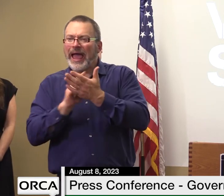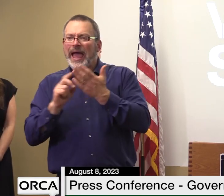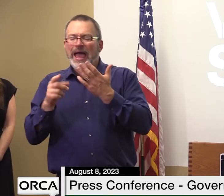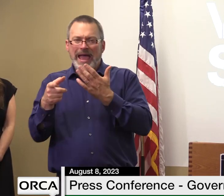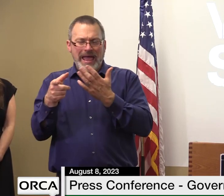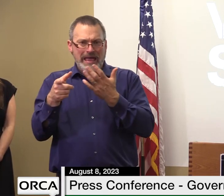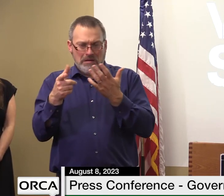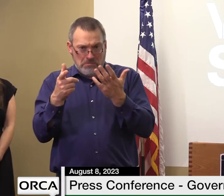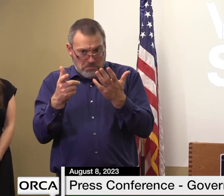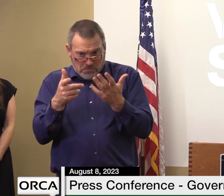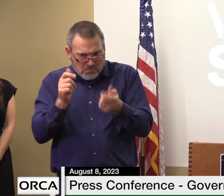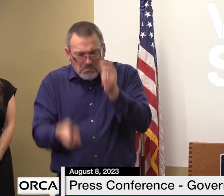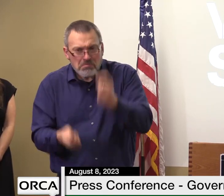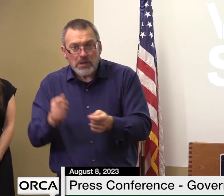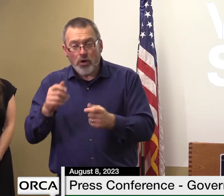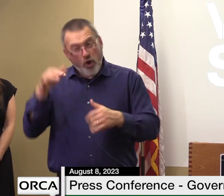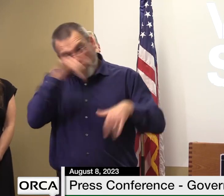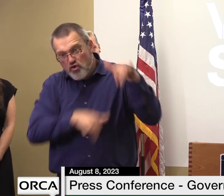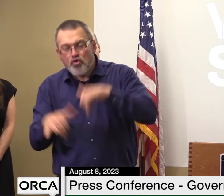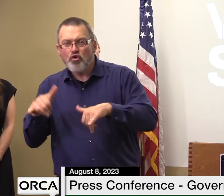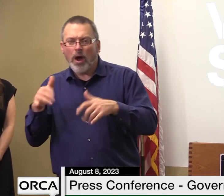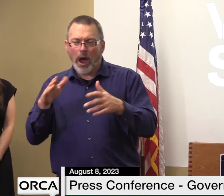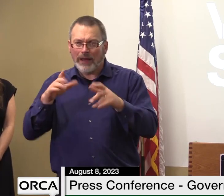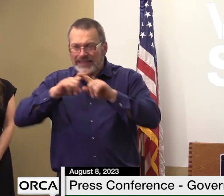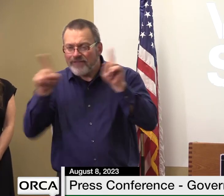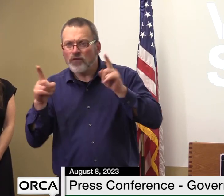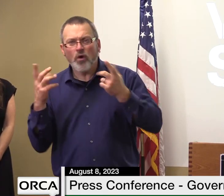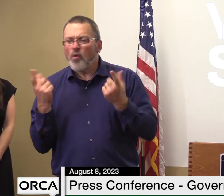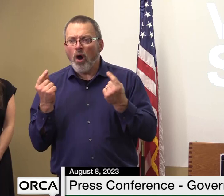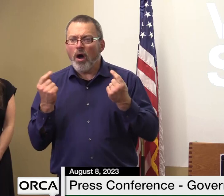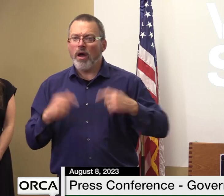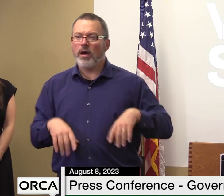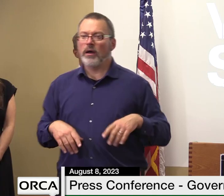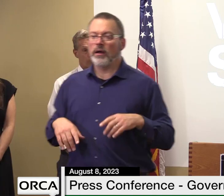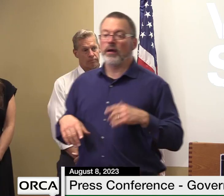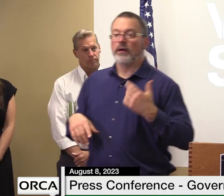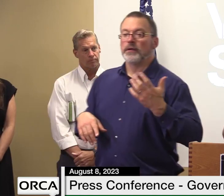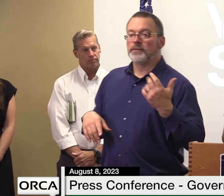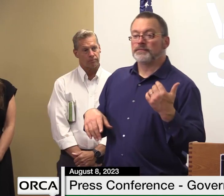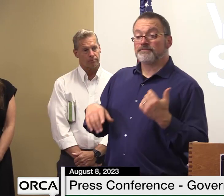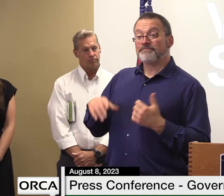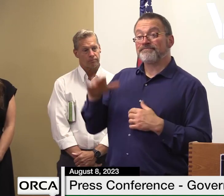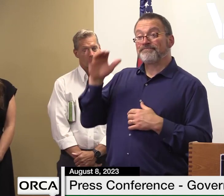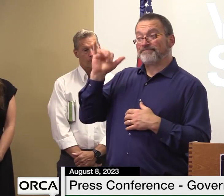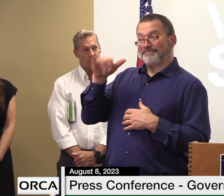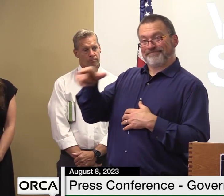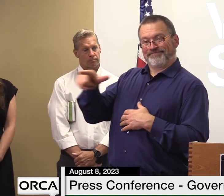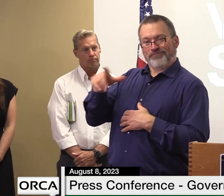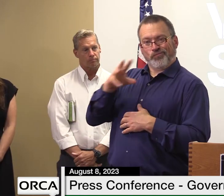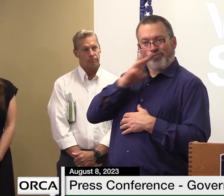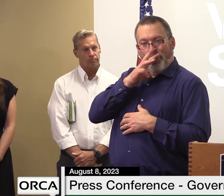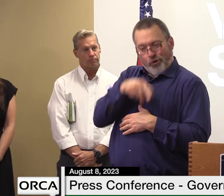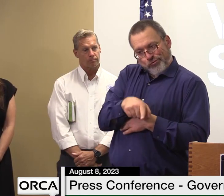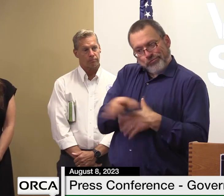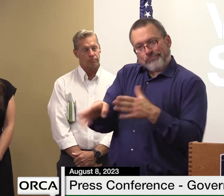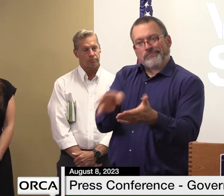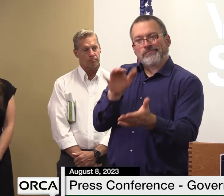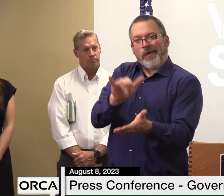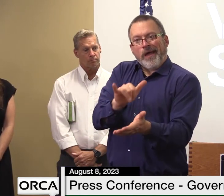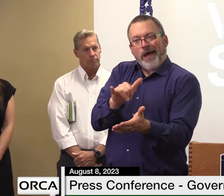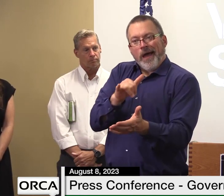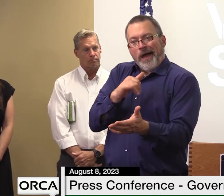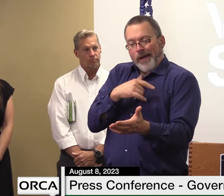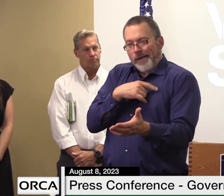it's it's about uh letting the water do what it needs to do um and finding places for it to store